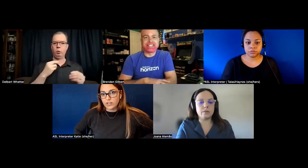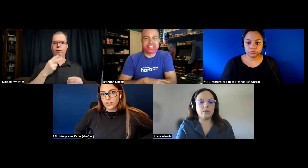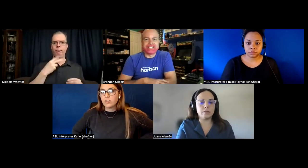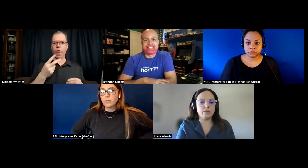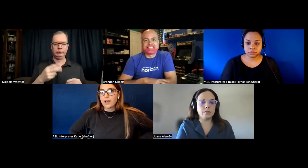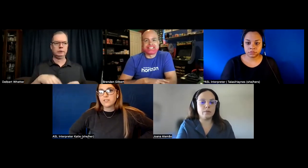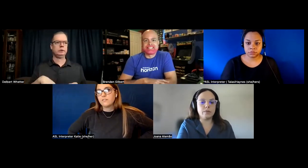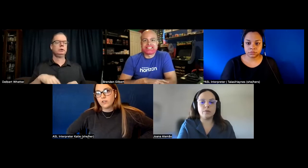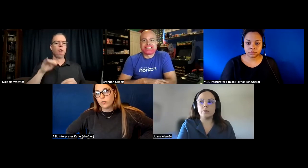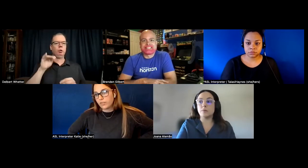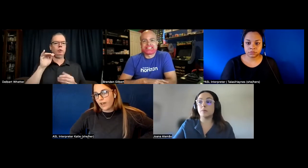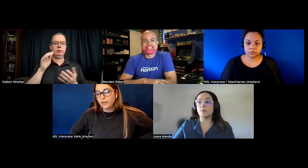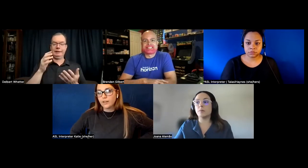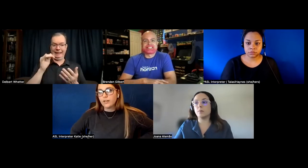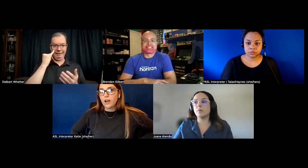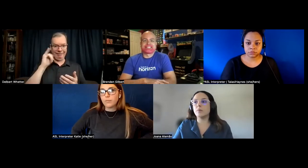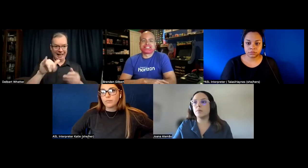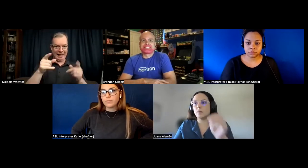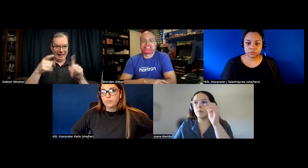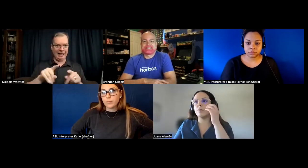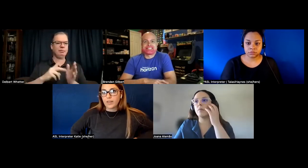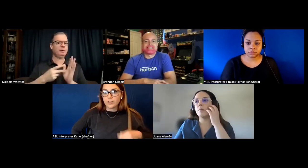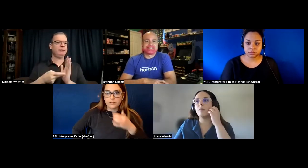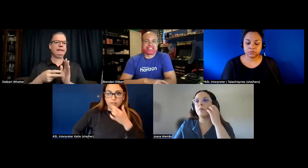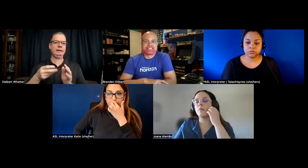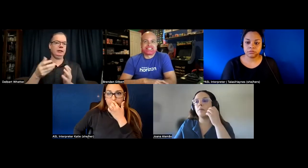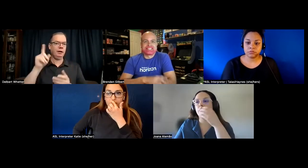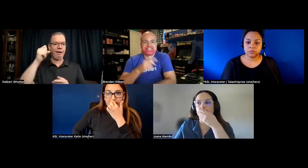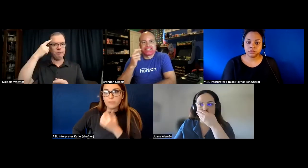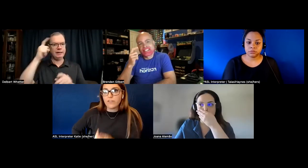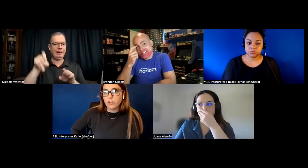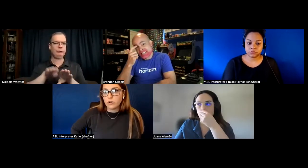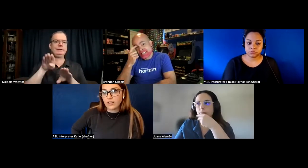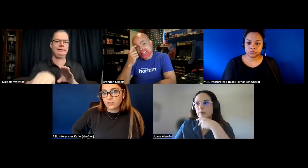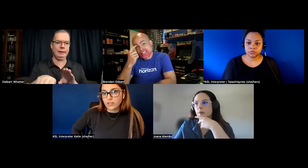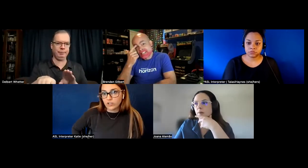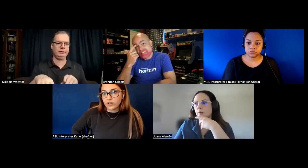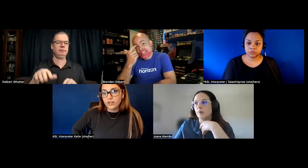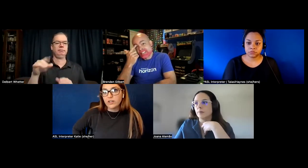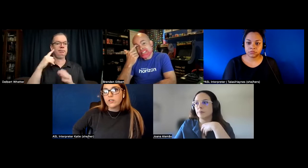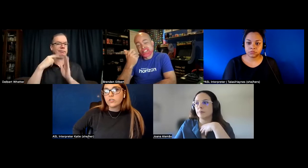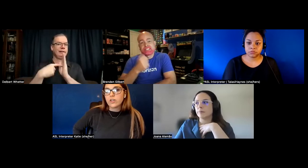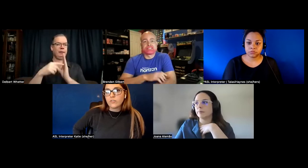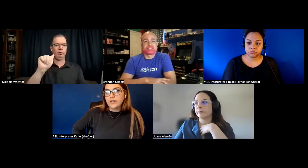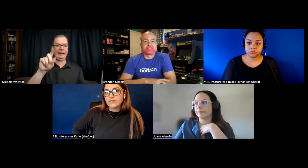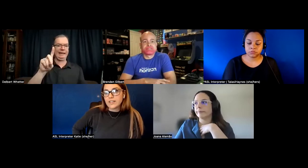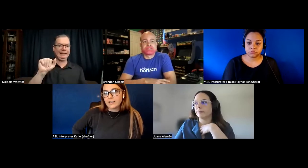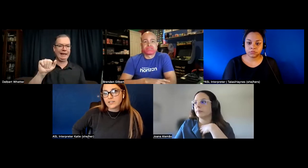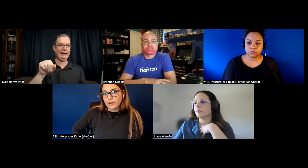and in the past they've ignored that people that could provide them valuable consultation so the government needs to take a step